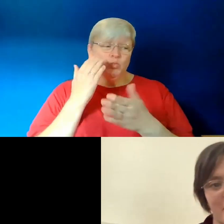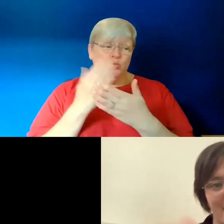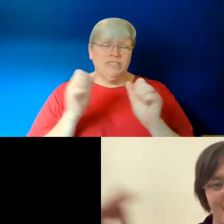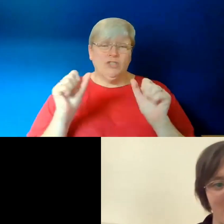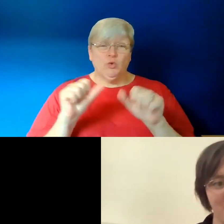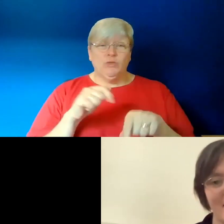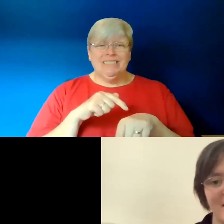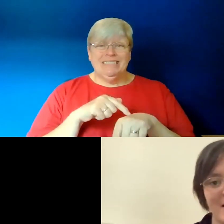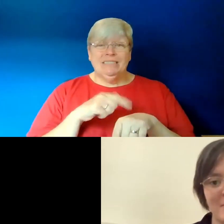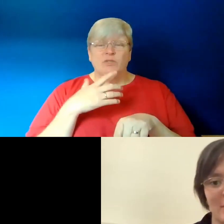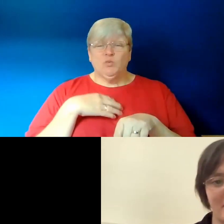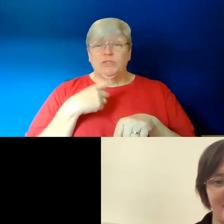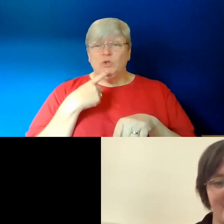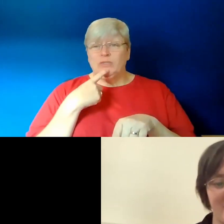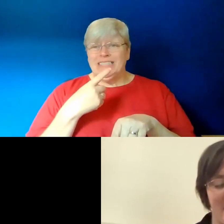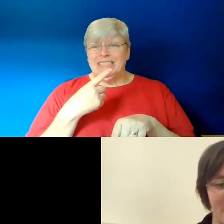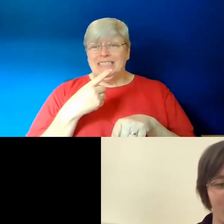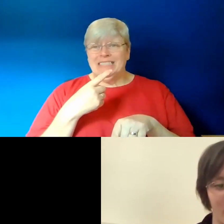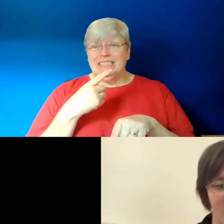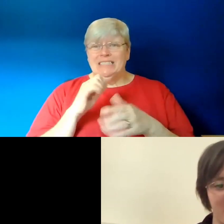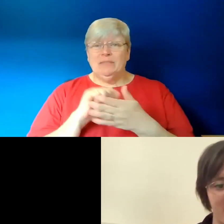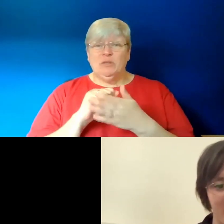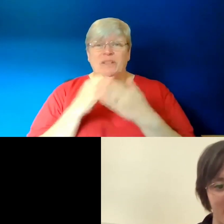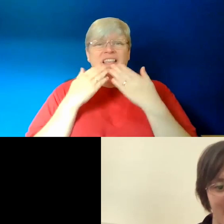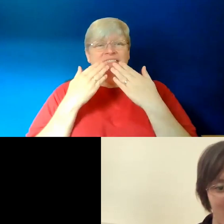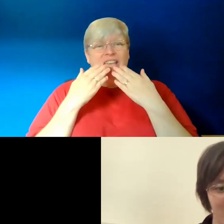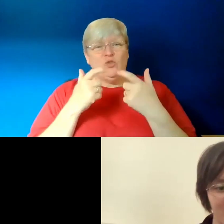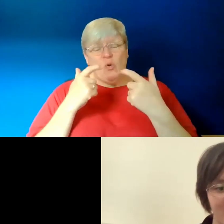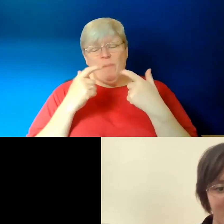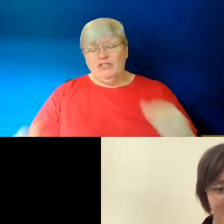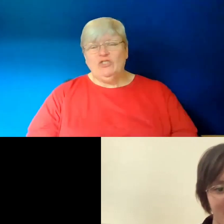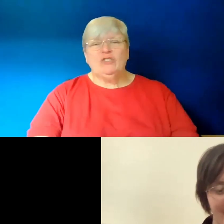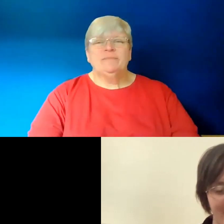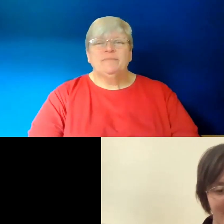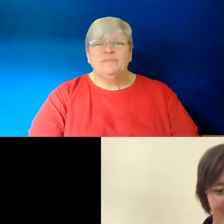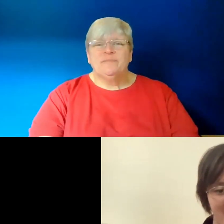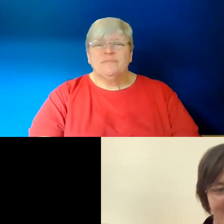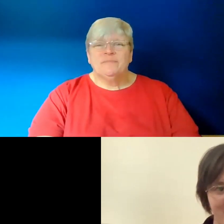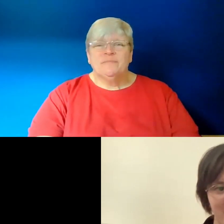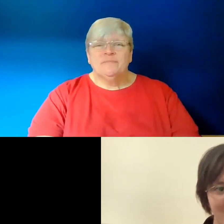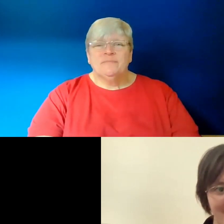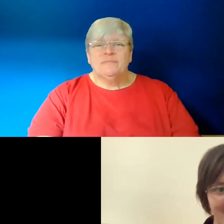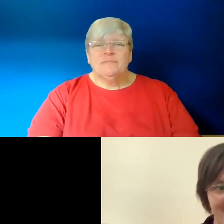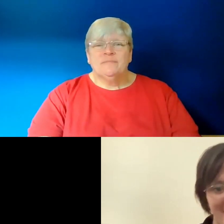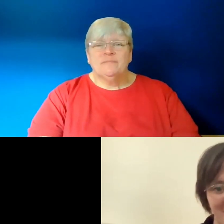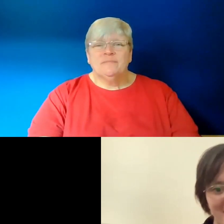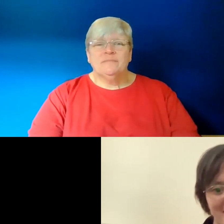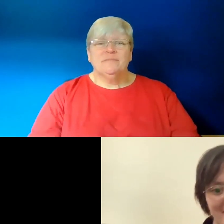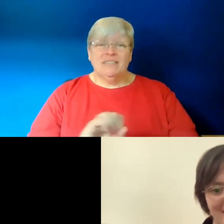time, I just want to properly thank you so much for, for giving this amazing talk.